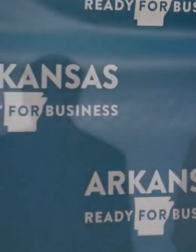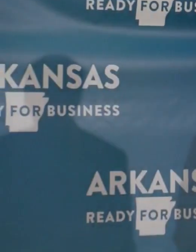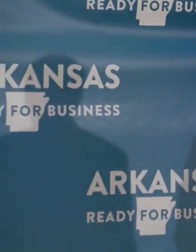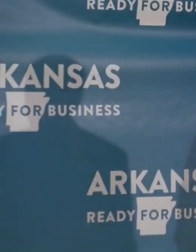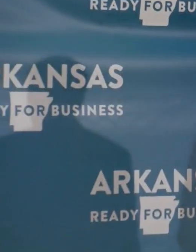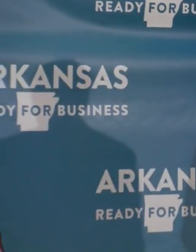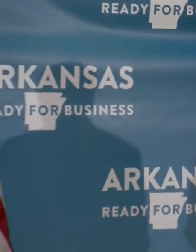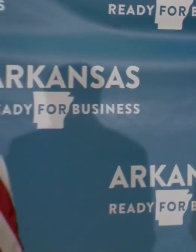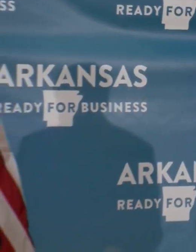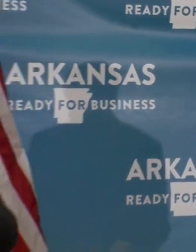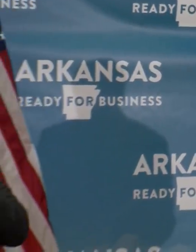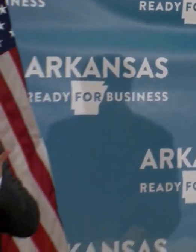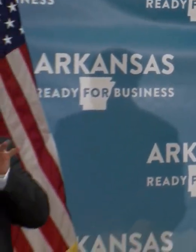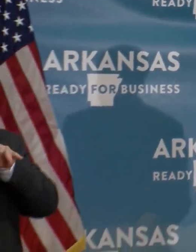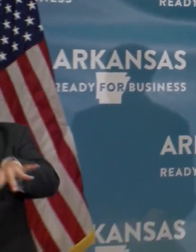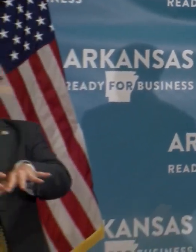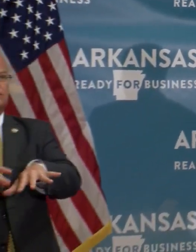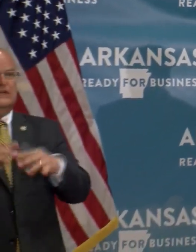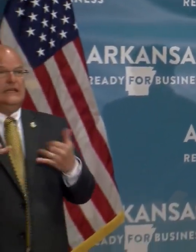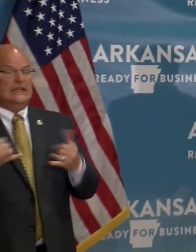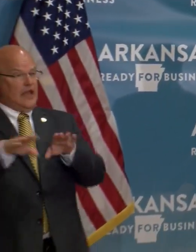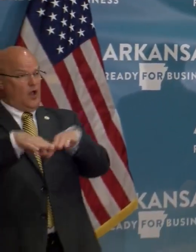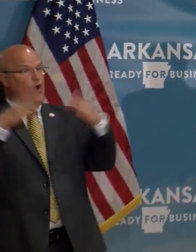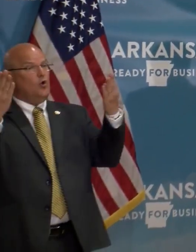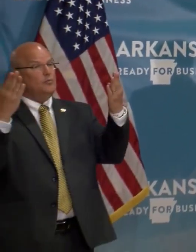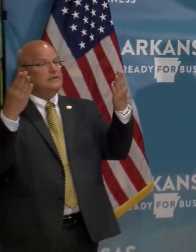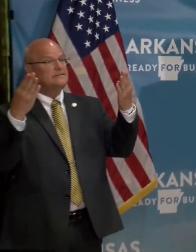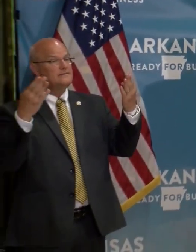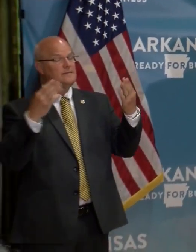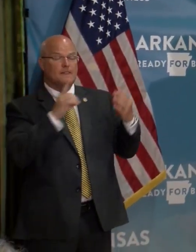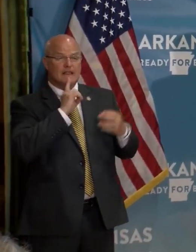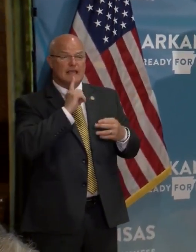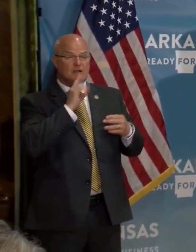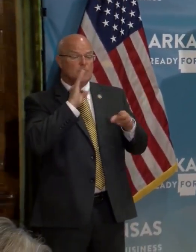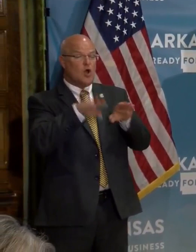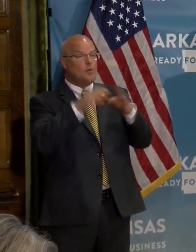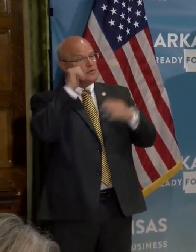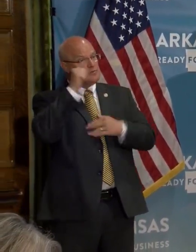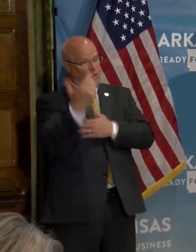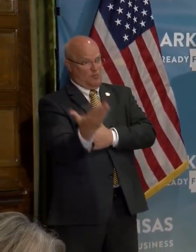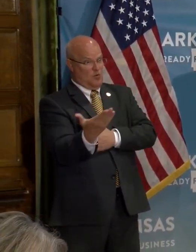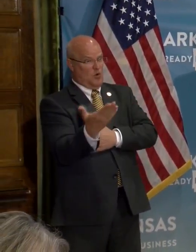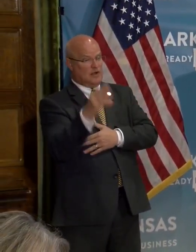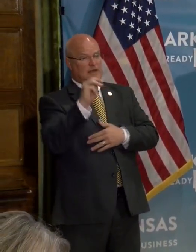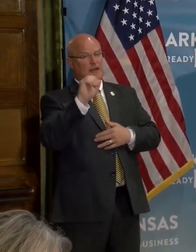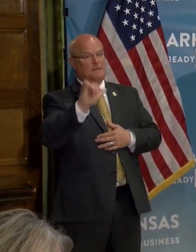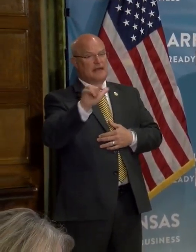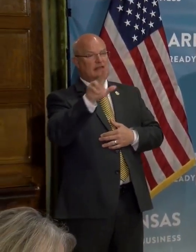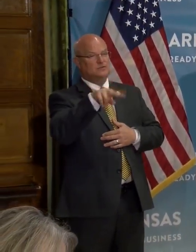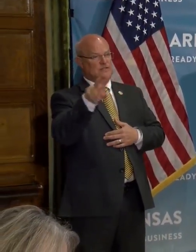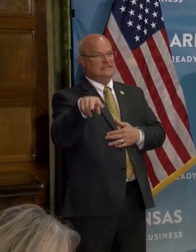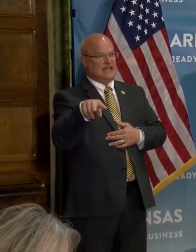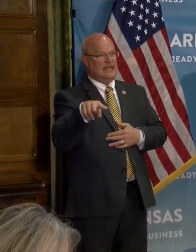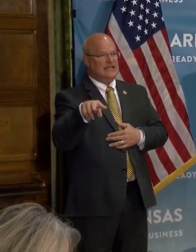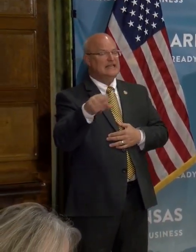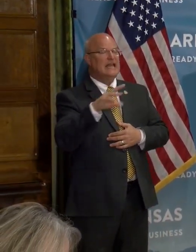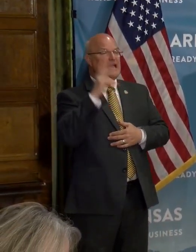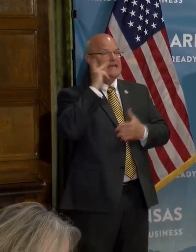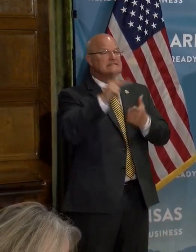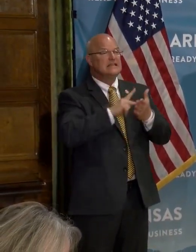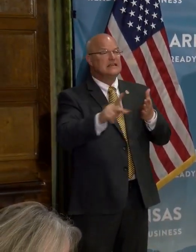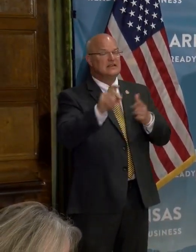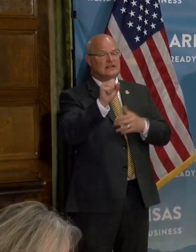state park venues in Arkansas is now open. Uh, actually it'll be open tomorrow morning, May 22nd and